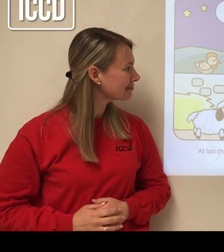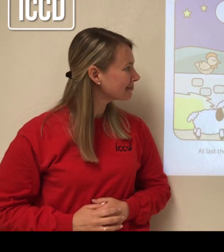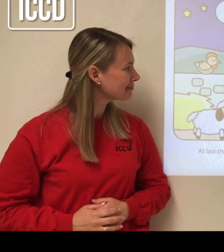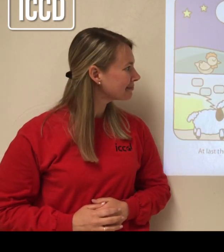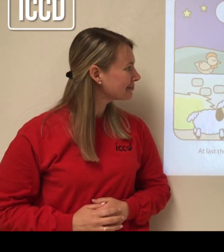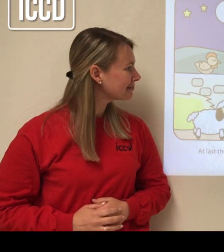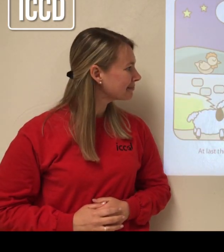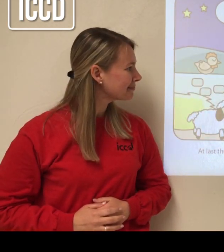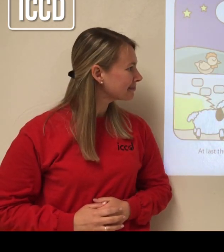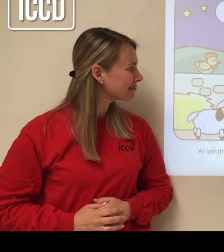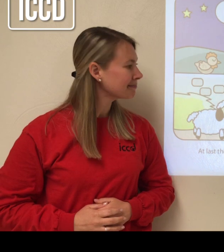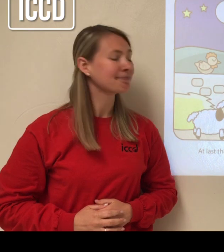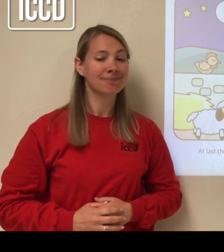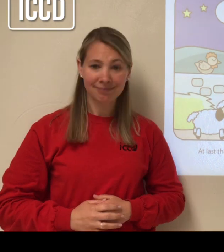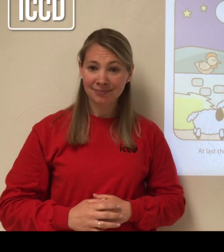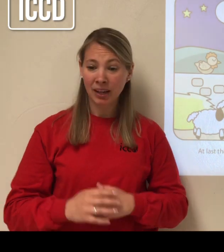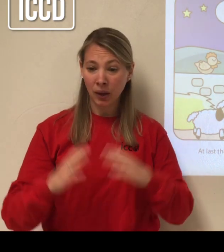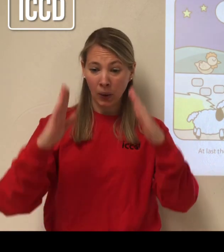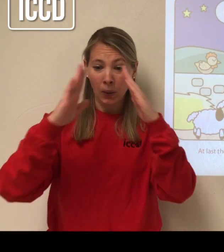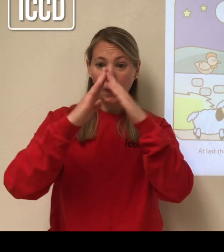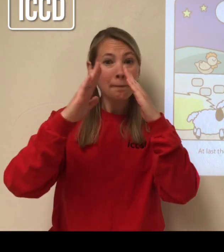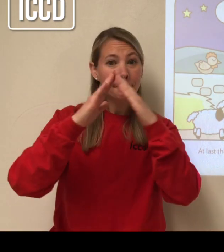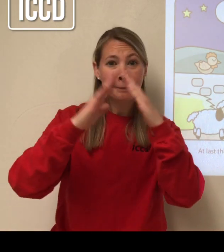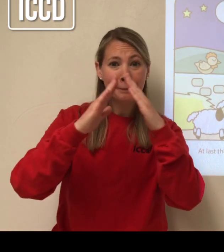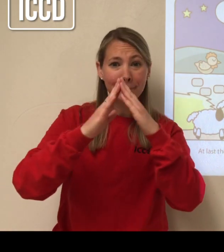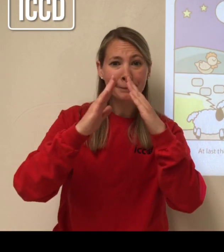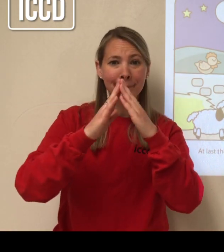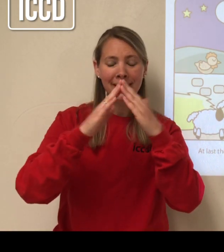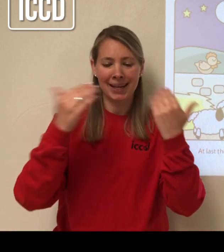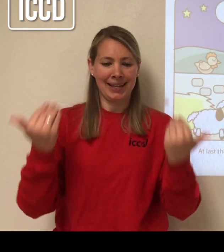At last, the little sheep was safe in the pen again.